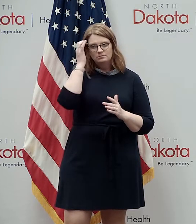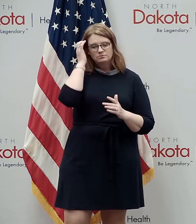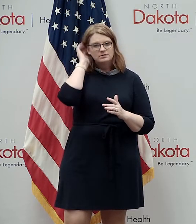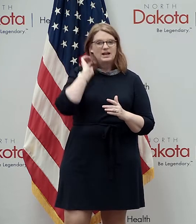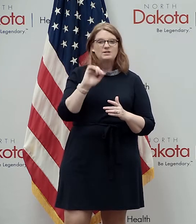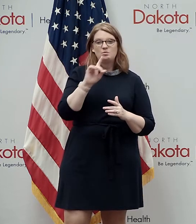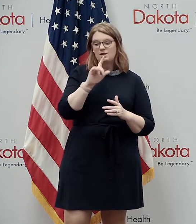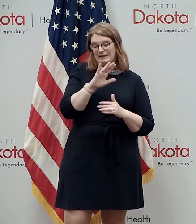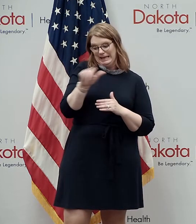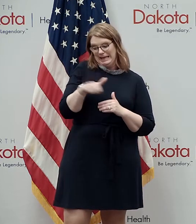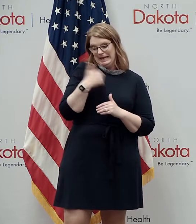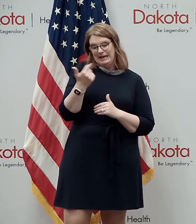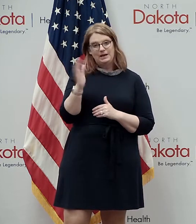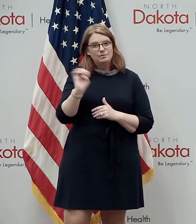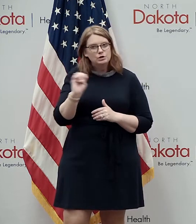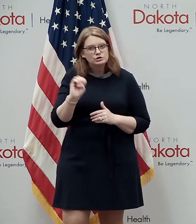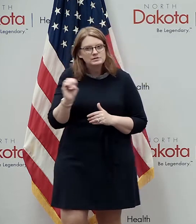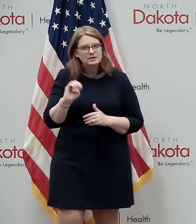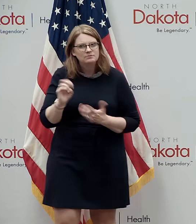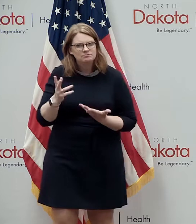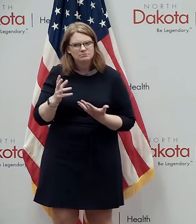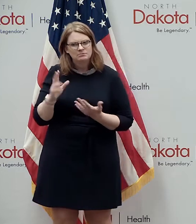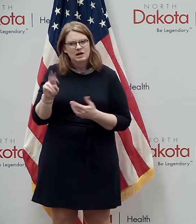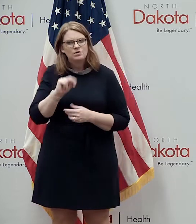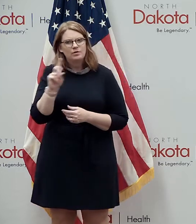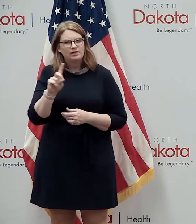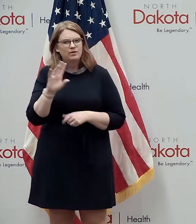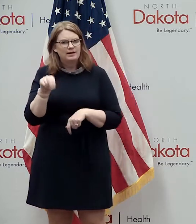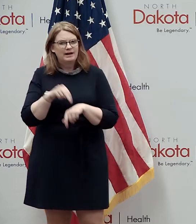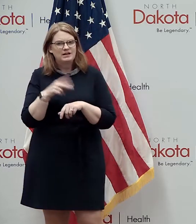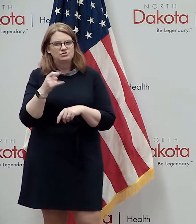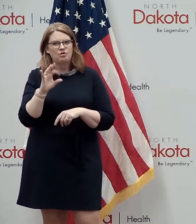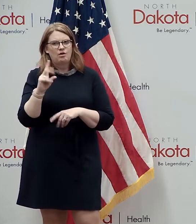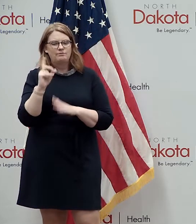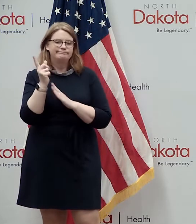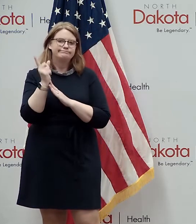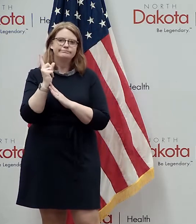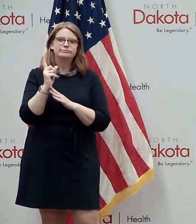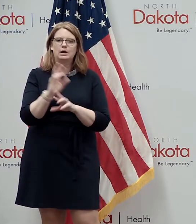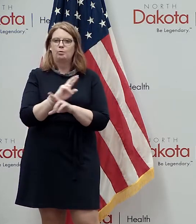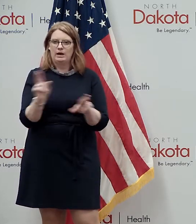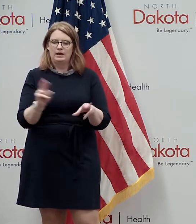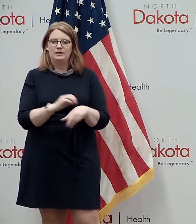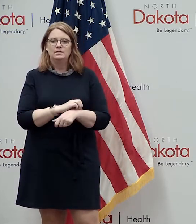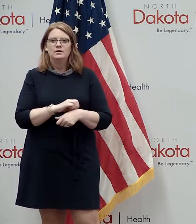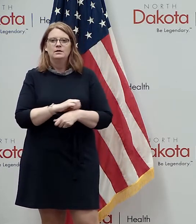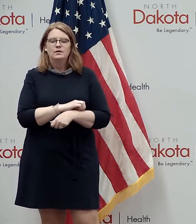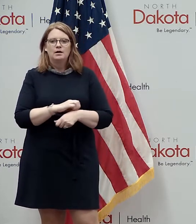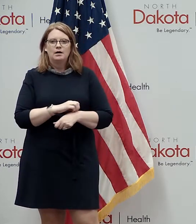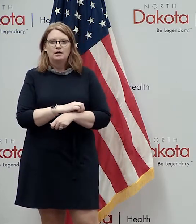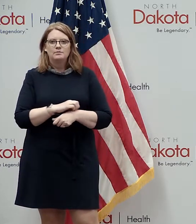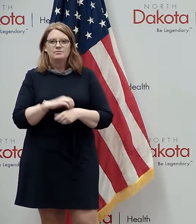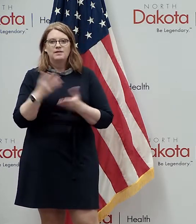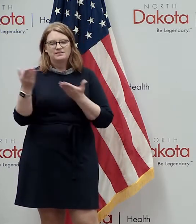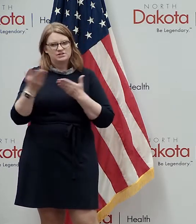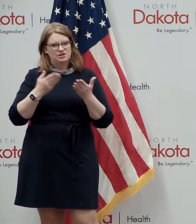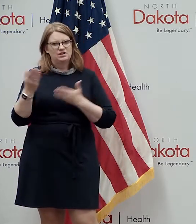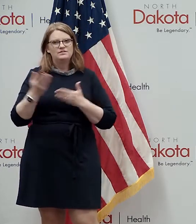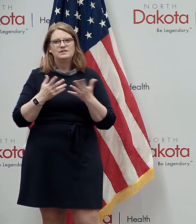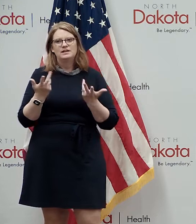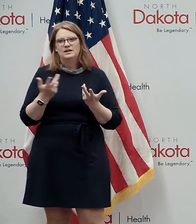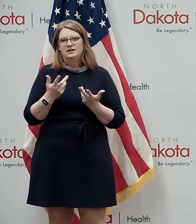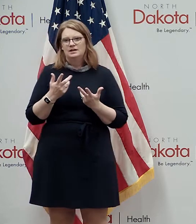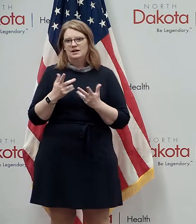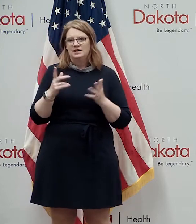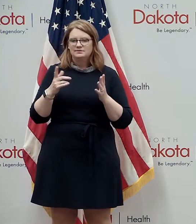emergency the state faces that our guard is there and ready to go guard members have served in a variety of mission